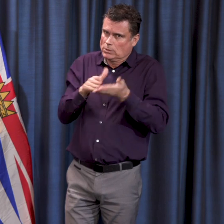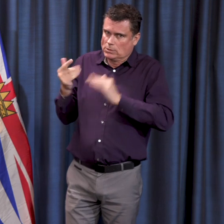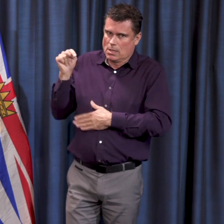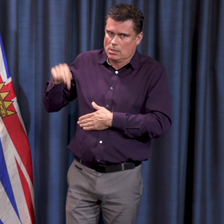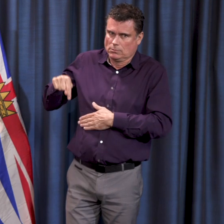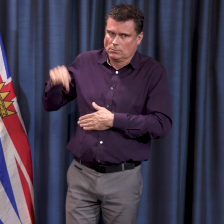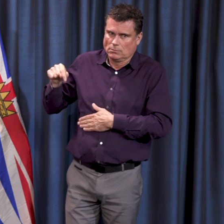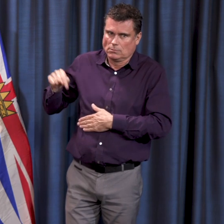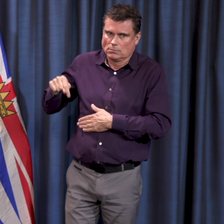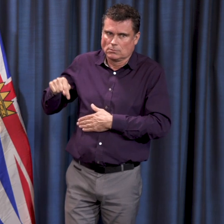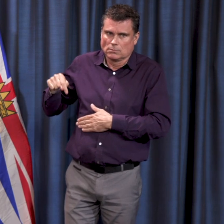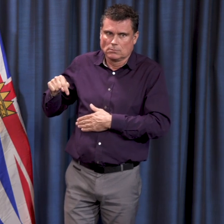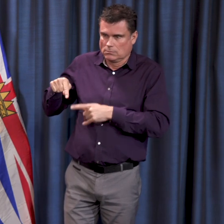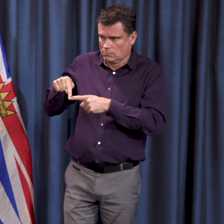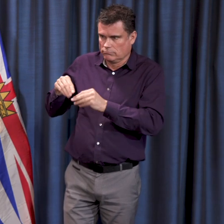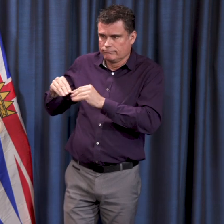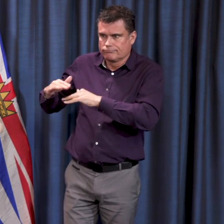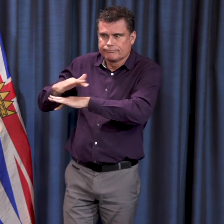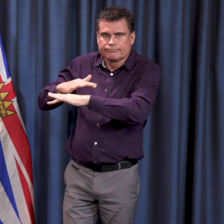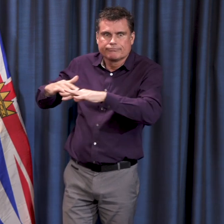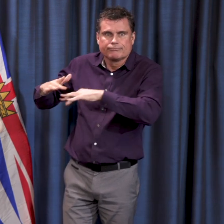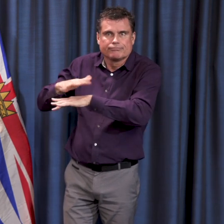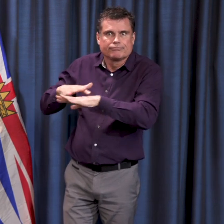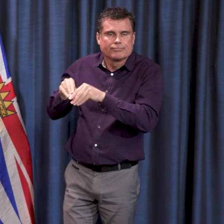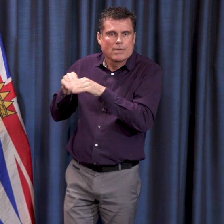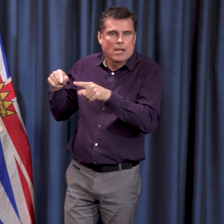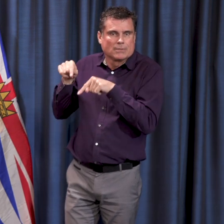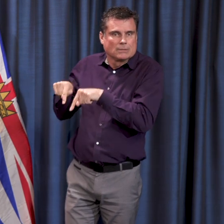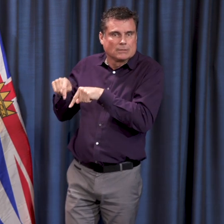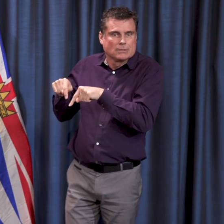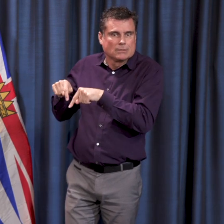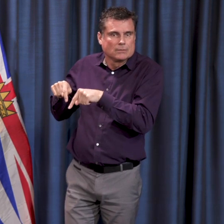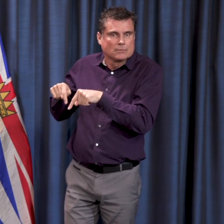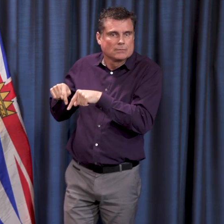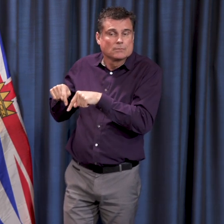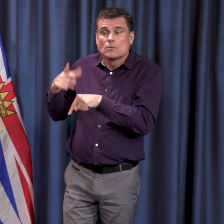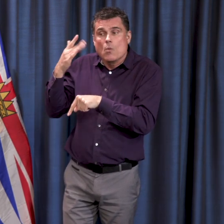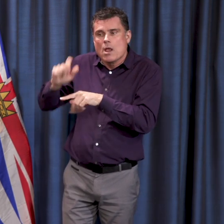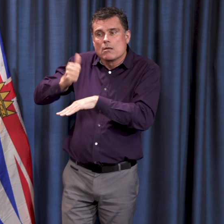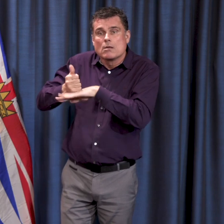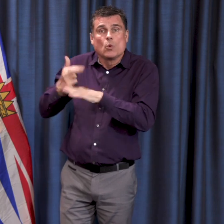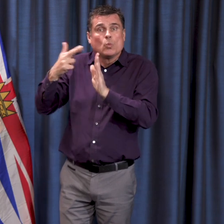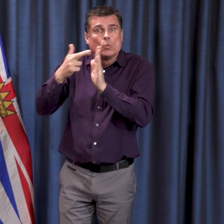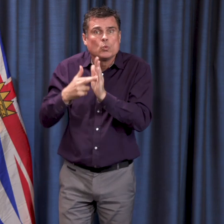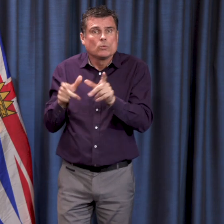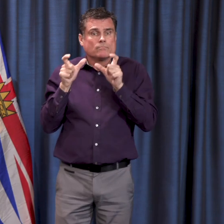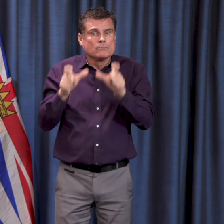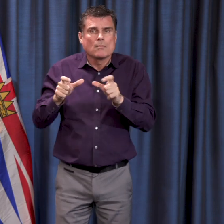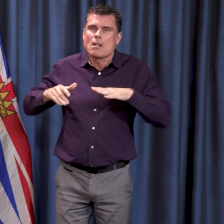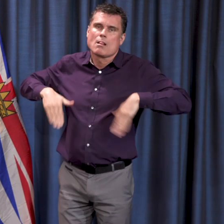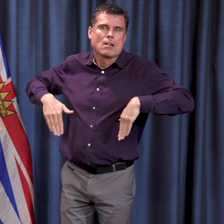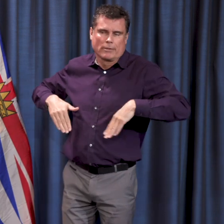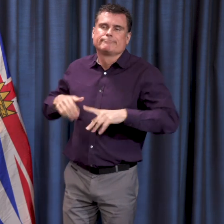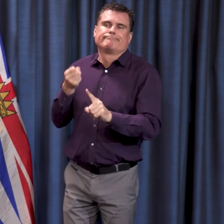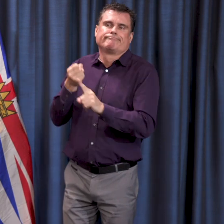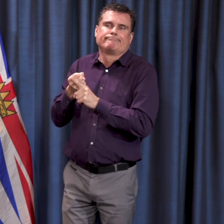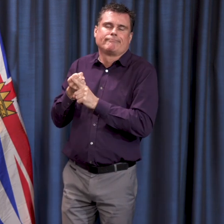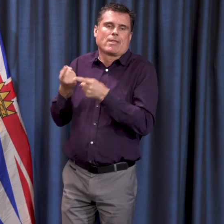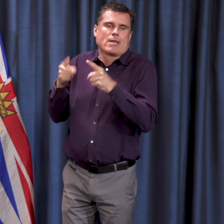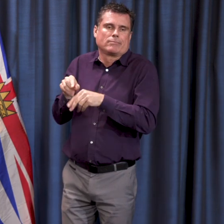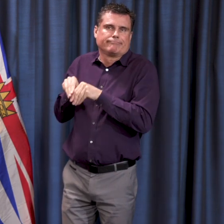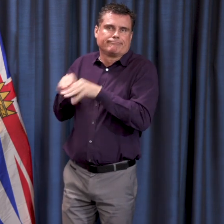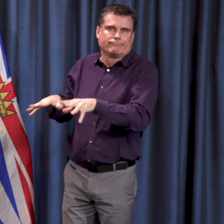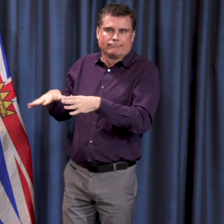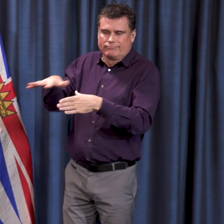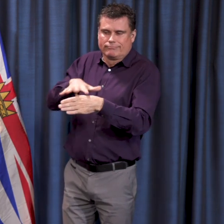handle on it. So 10 people, 10 of the residents of that facility have died in this outbreak. And that really shows,